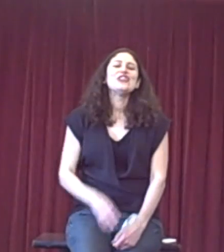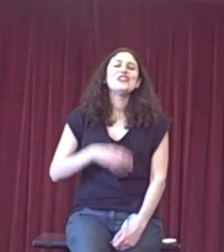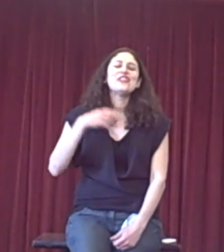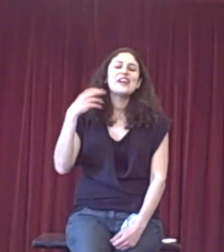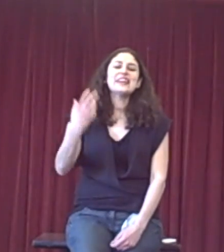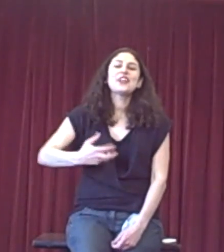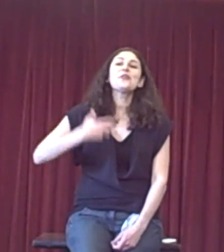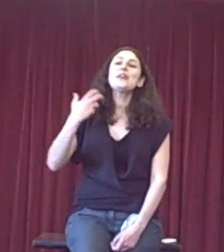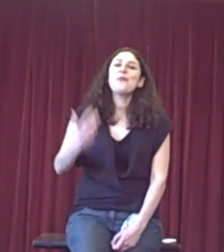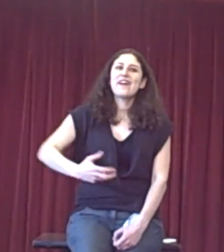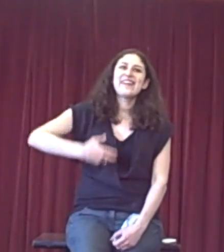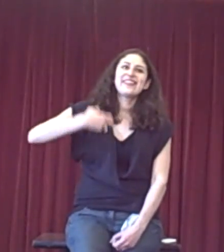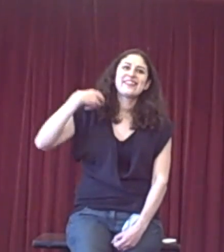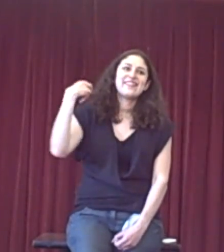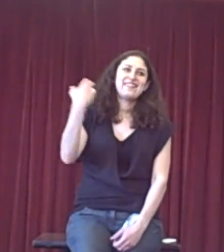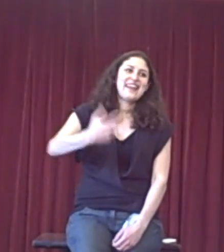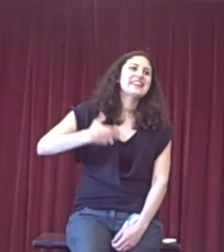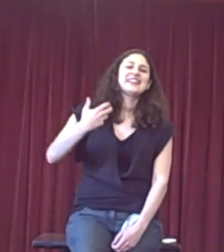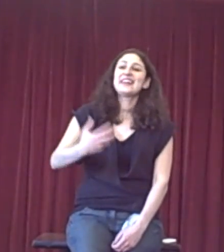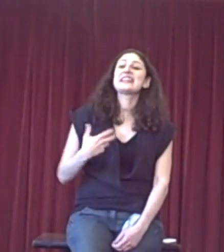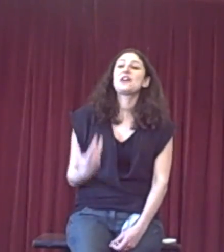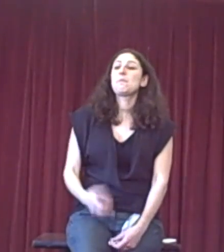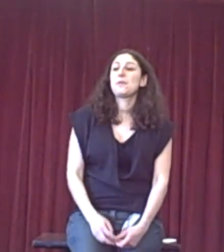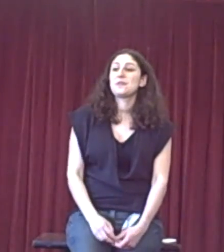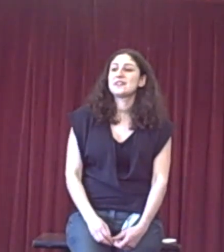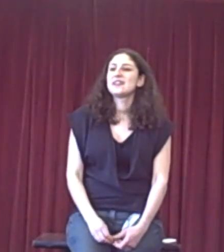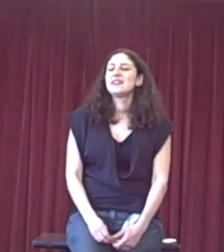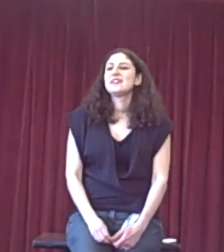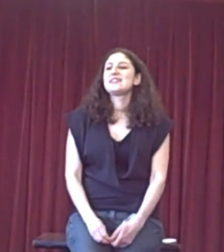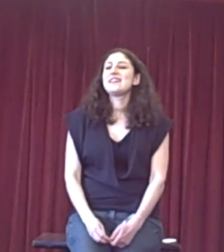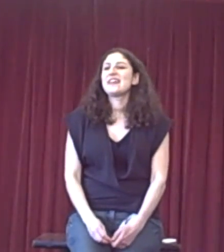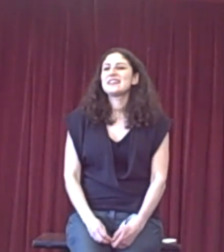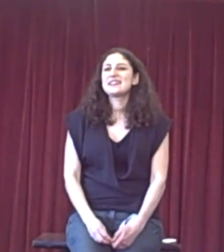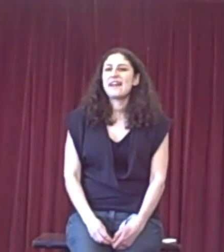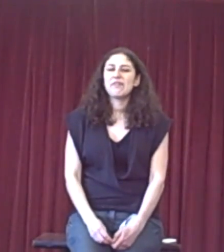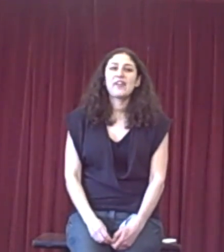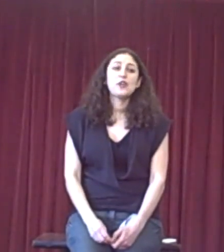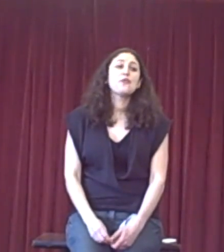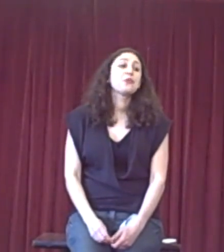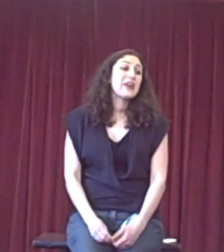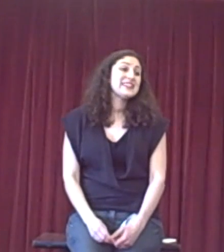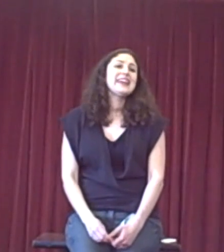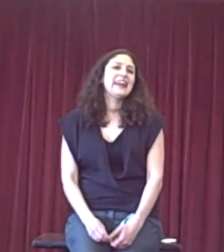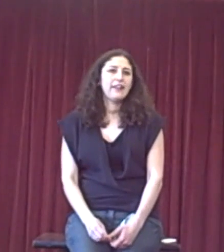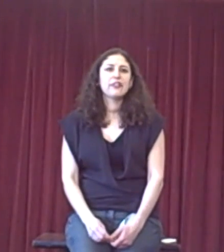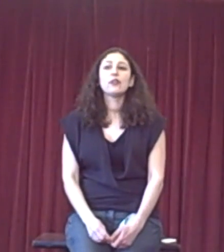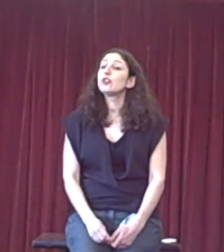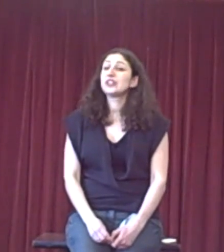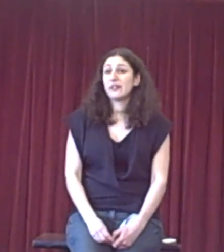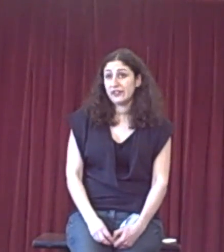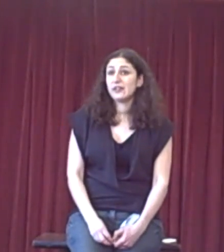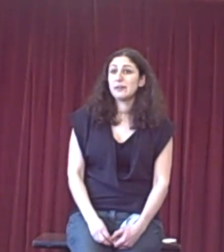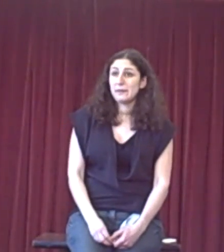It's only worth hitting examples to the extent that you've already hit the logic of the argument.